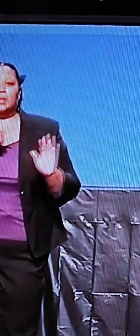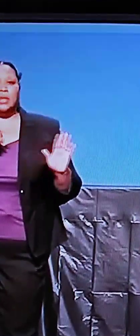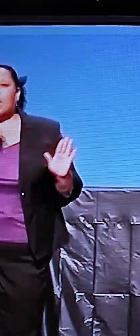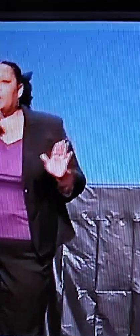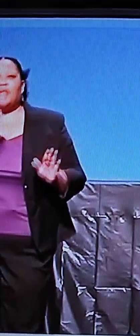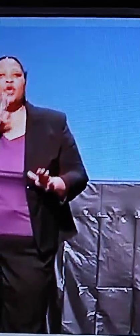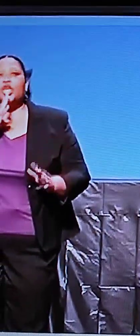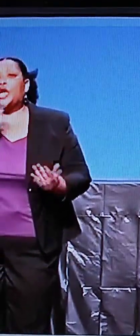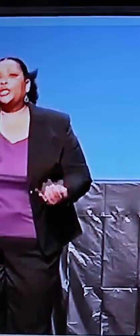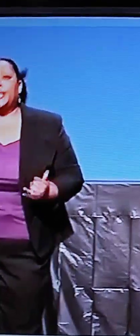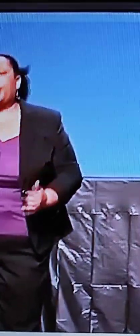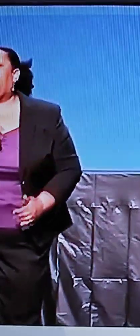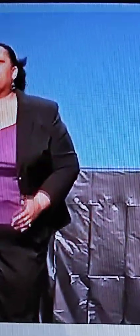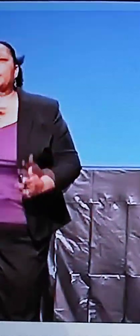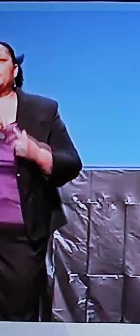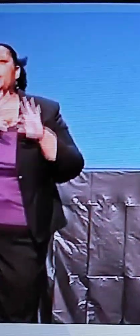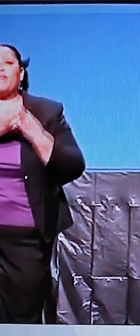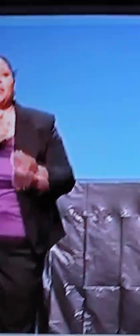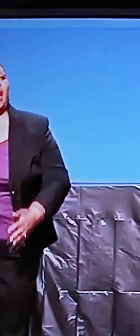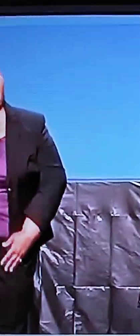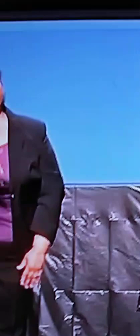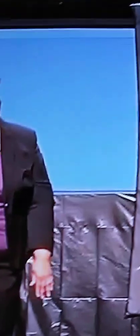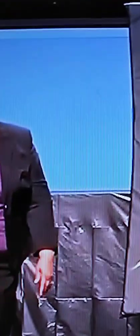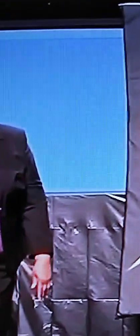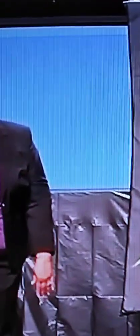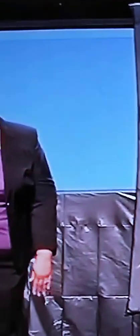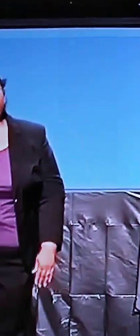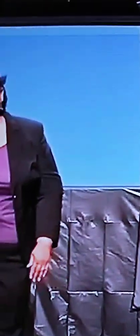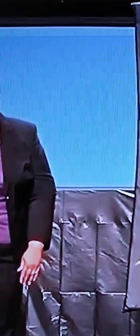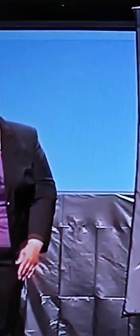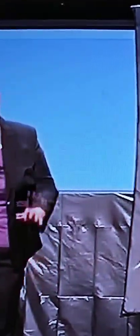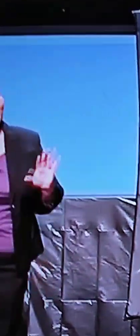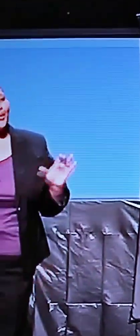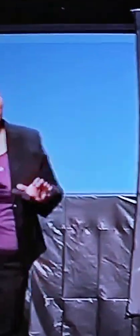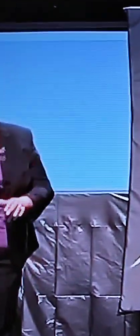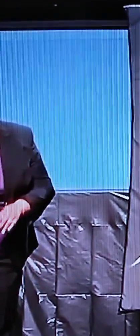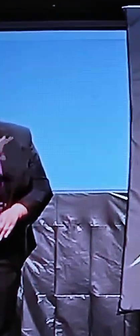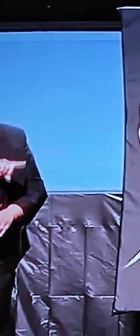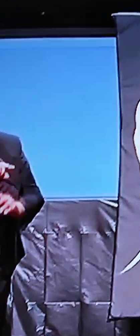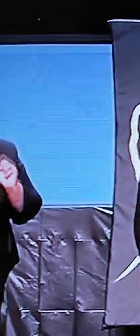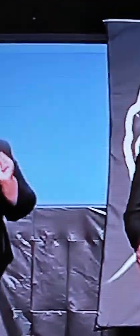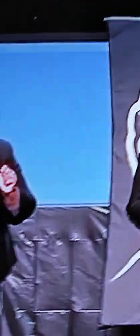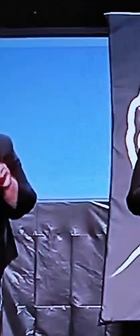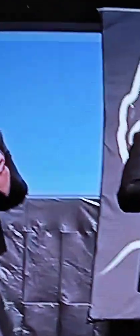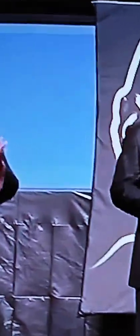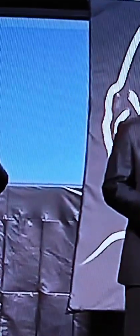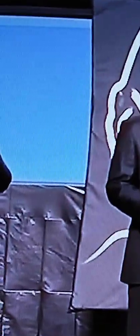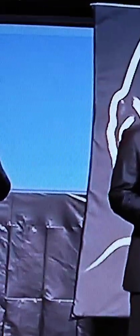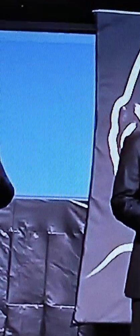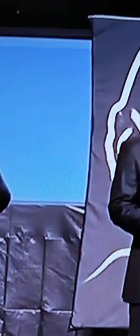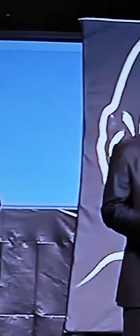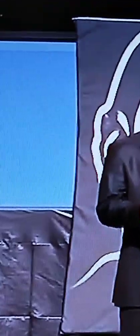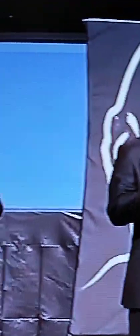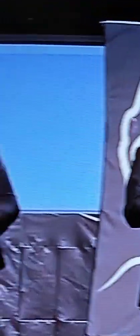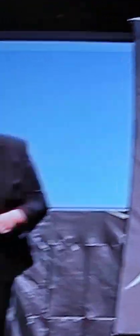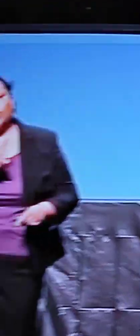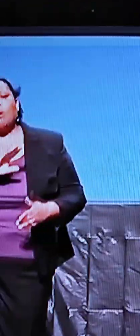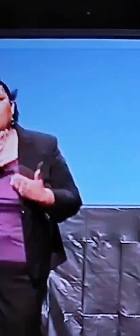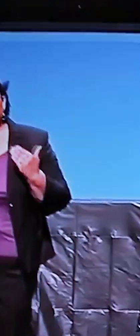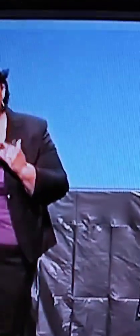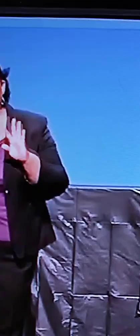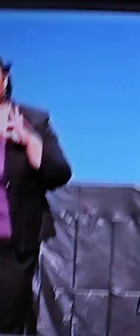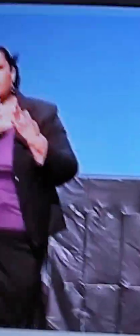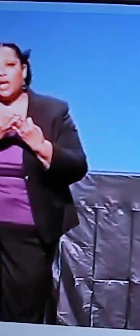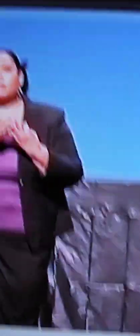remarks today. I can speak to the family at a later time and tell them and encourage them. And I want to give an opportunity to make sure that